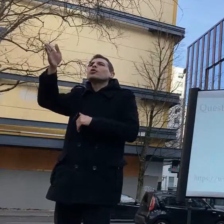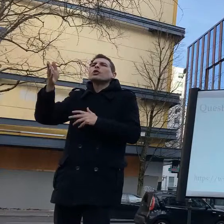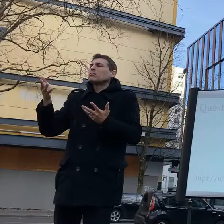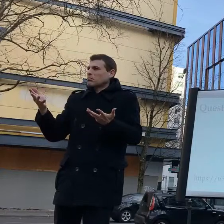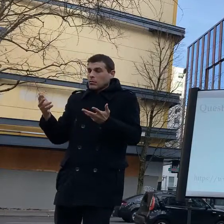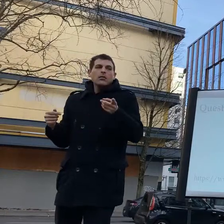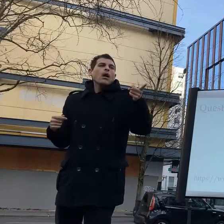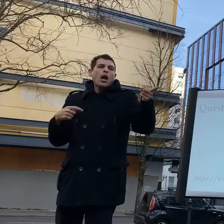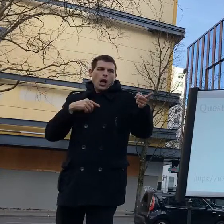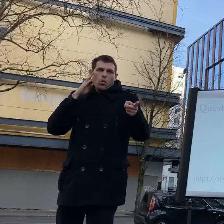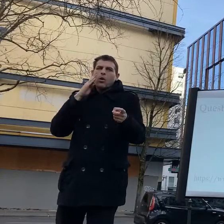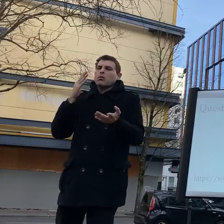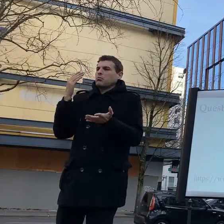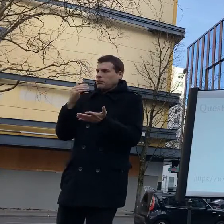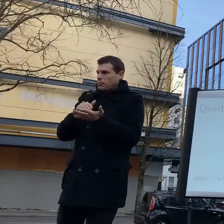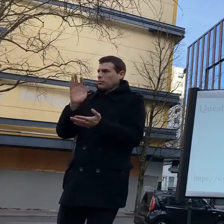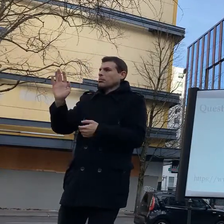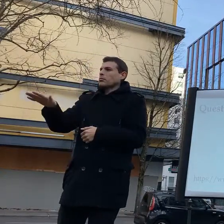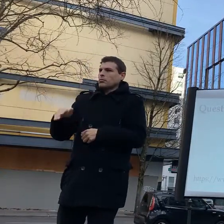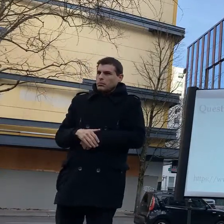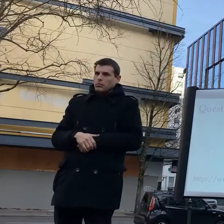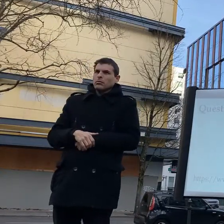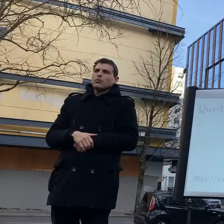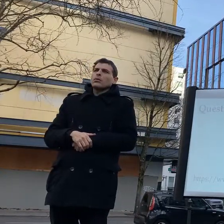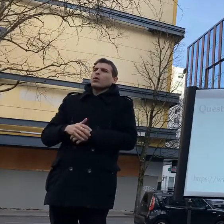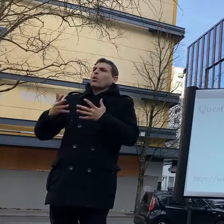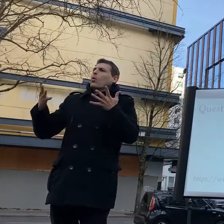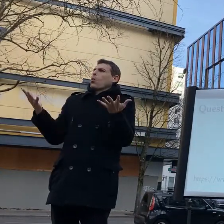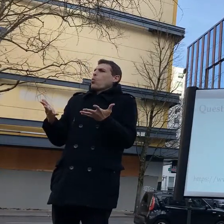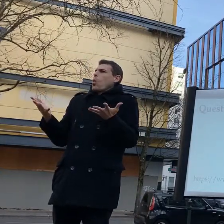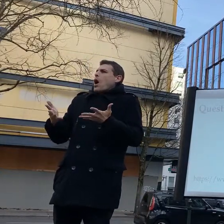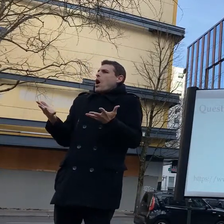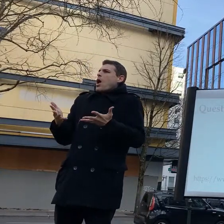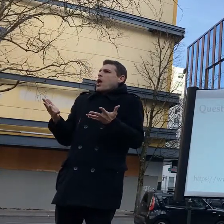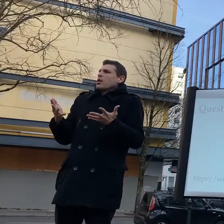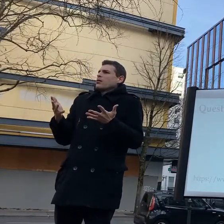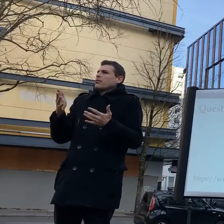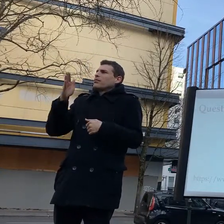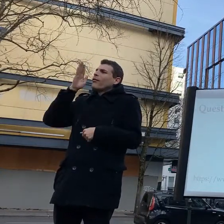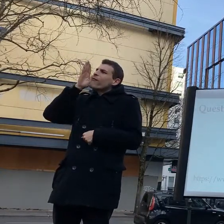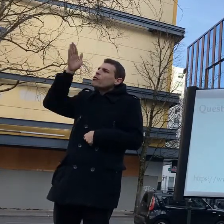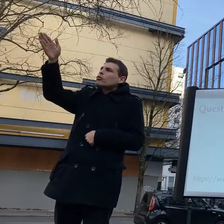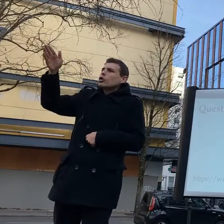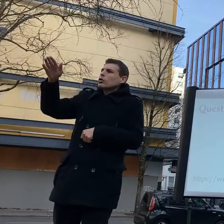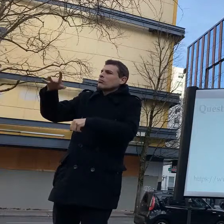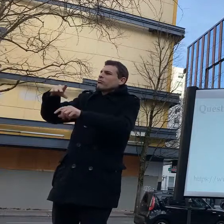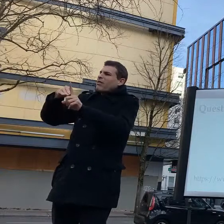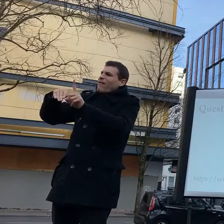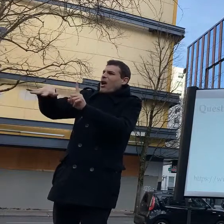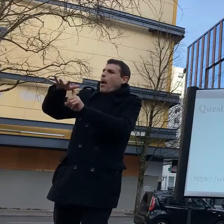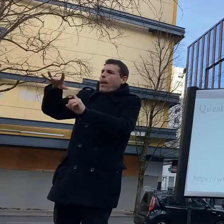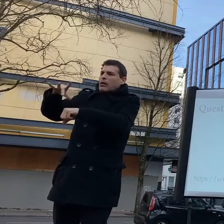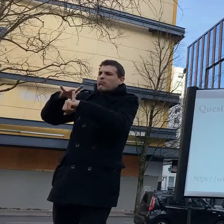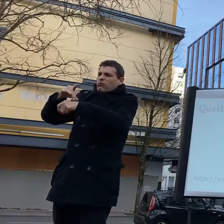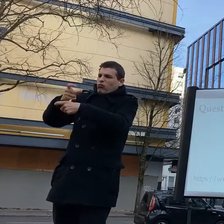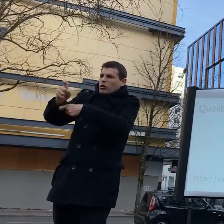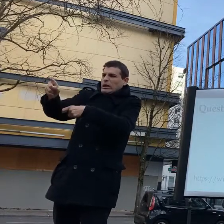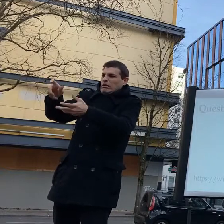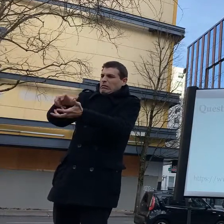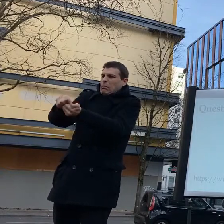and have since had reduced growth over time we know that zinc chloride